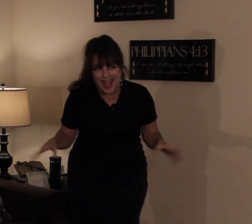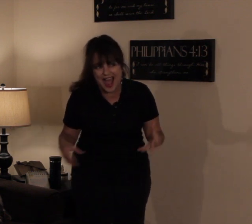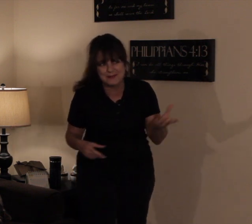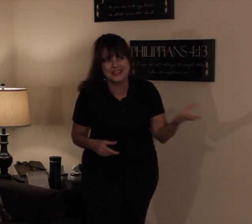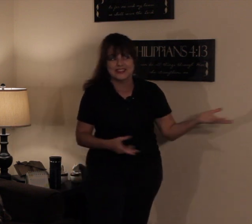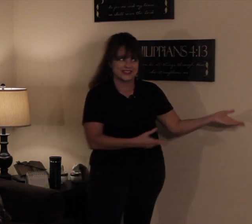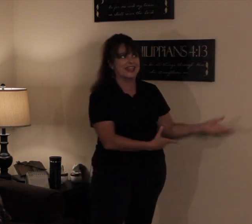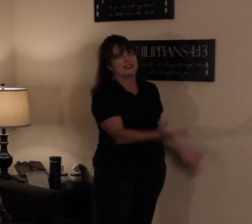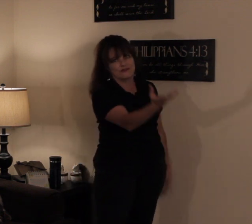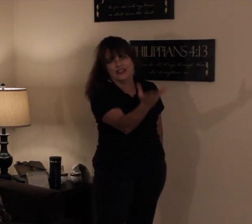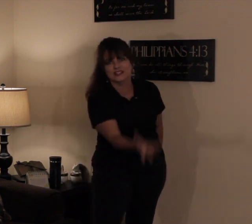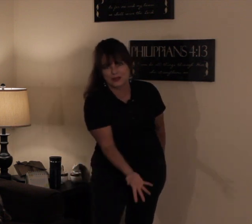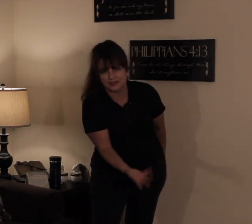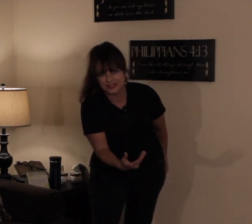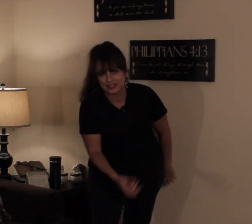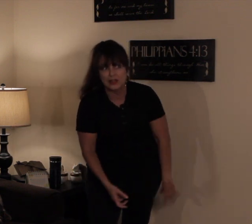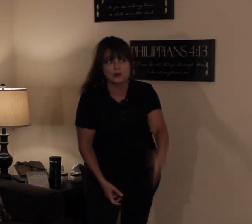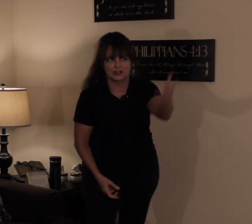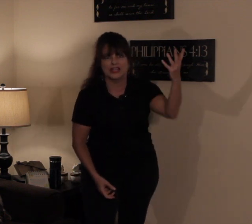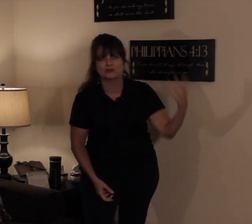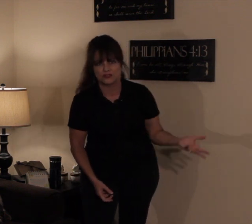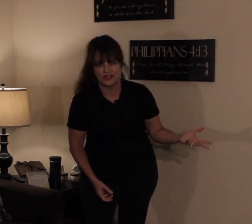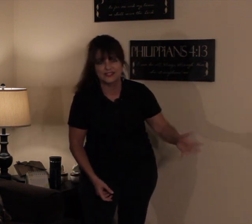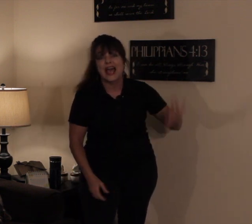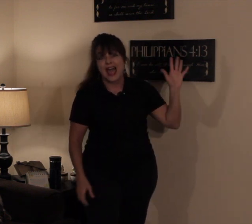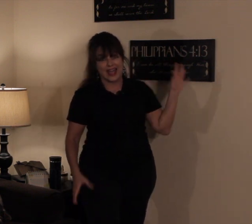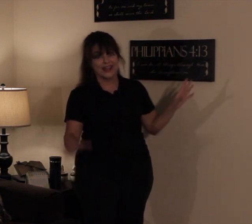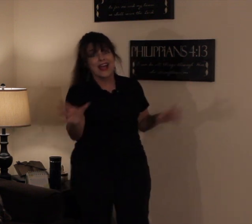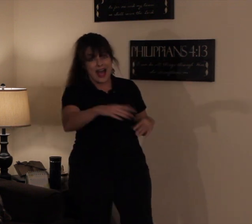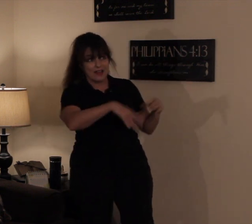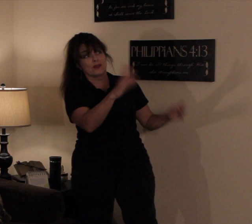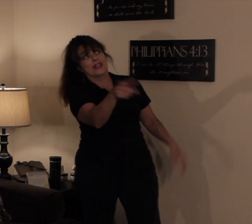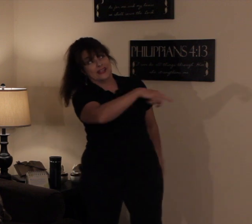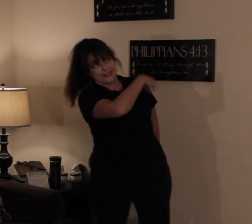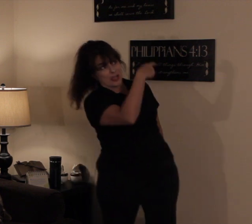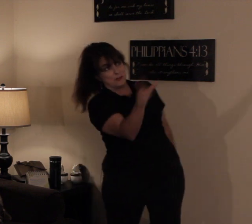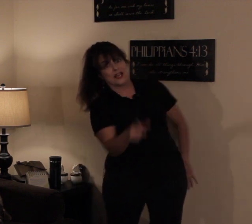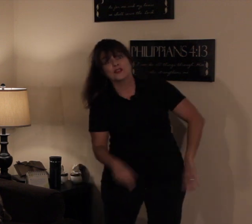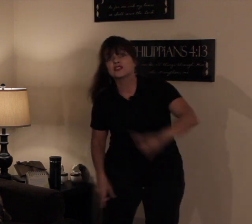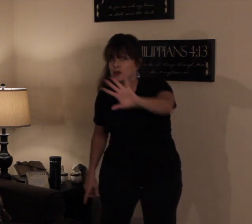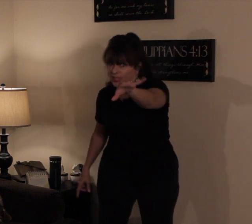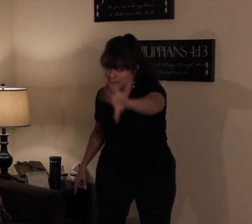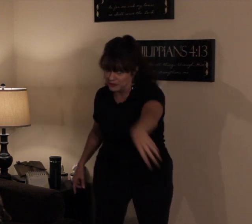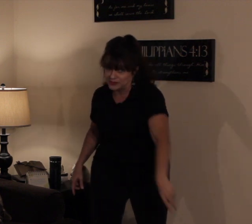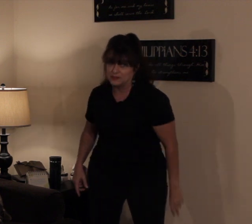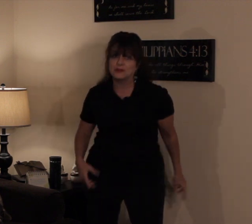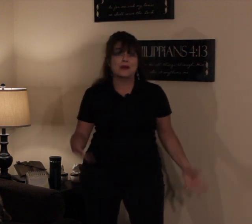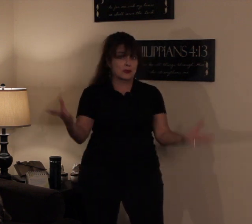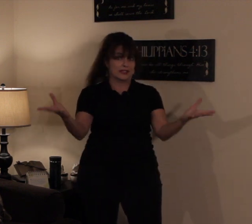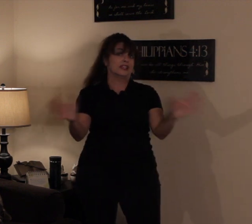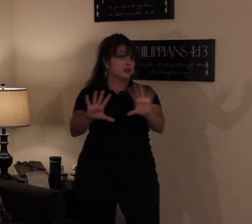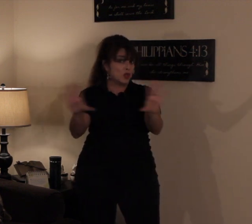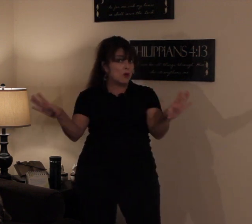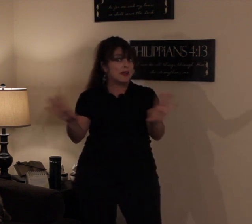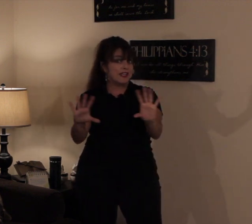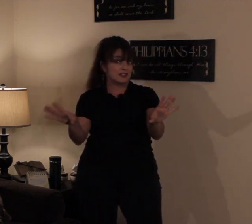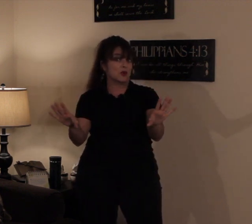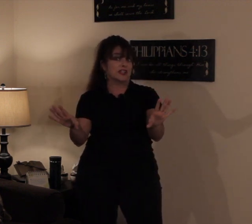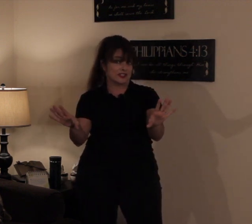I mean, there's not even a fence around it, let alone an electric fence. And I've already scoped it out. There's no camera. So, really, nobody is going to